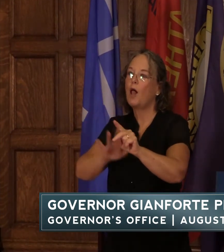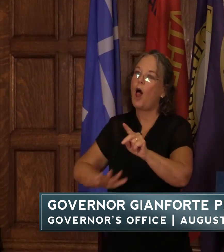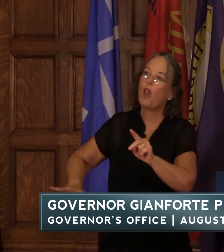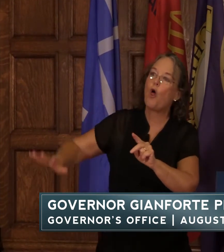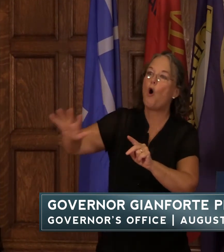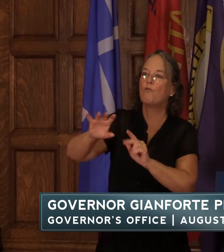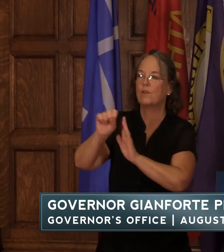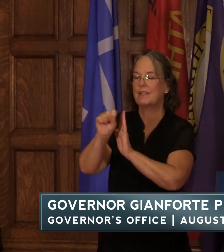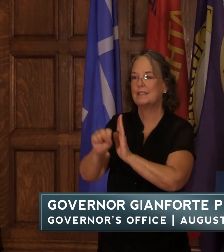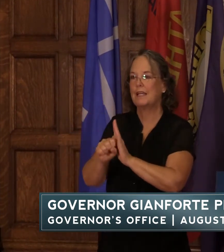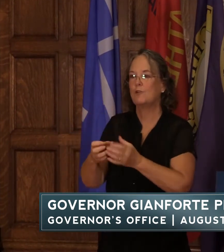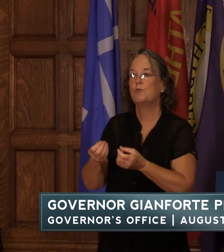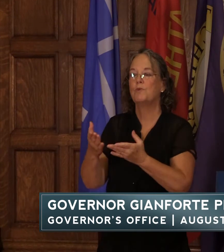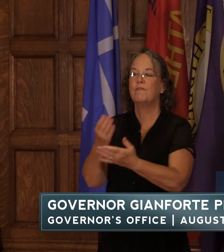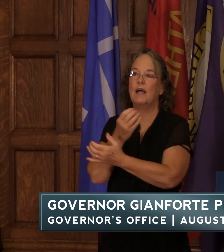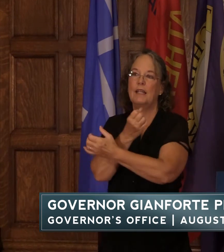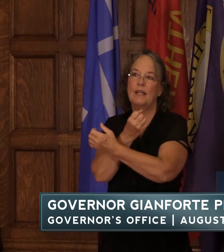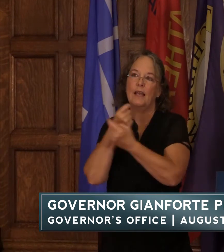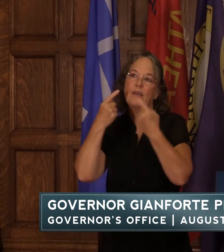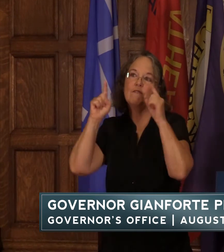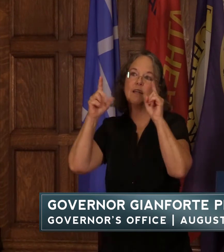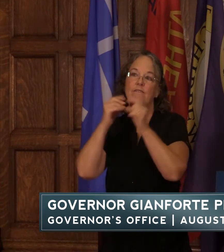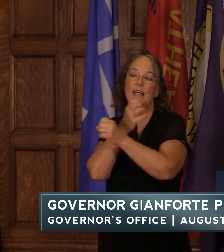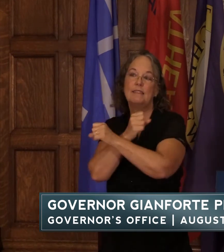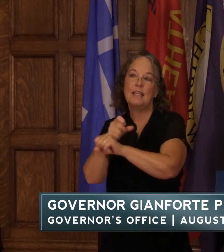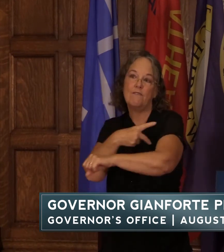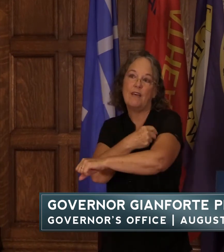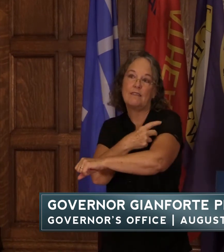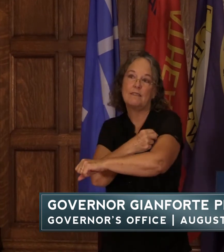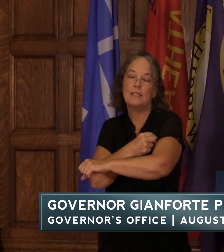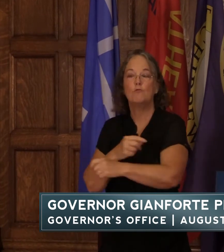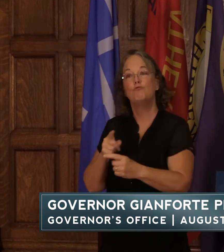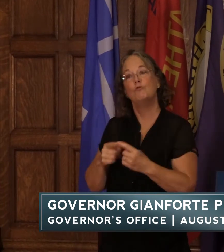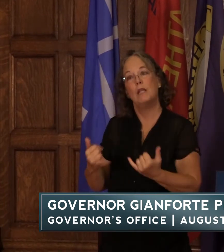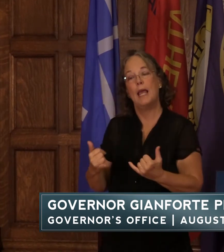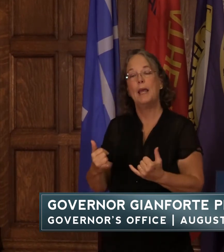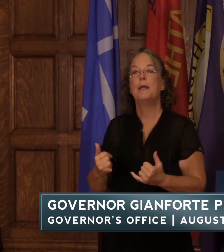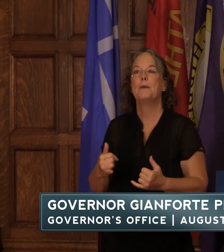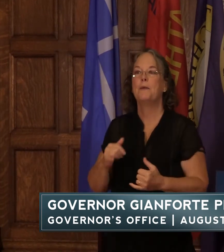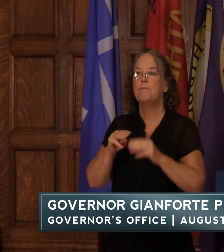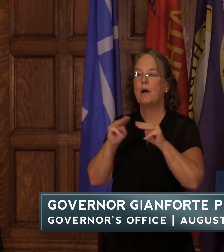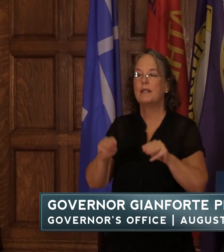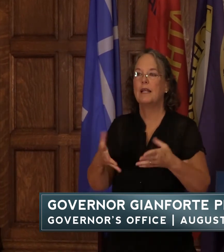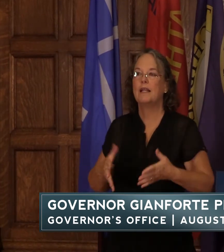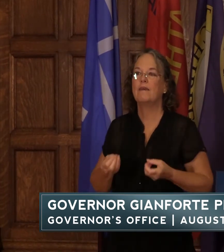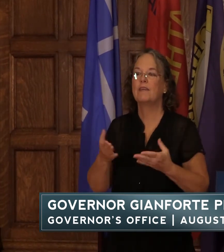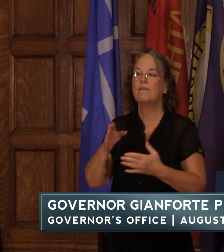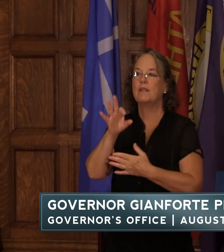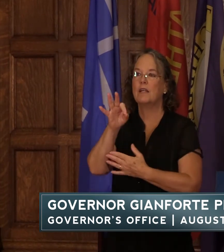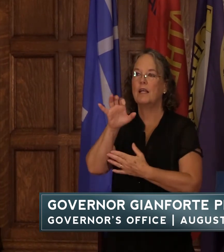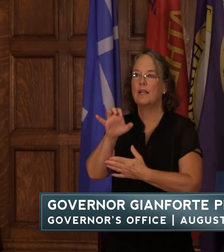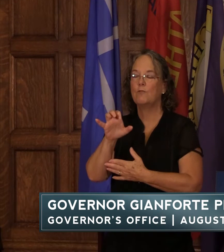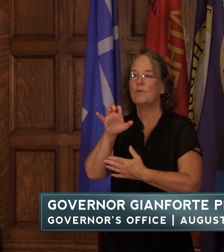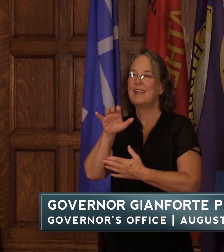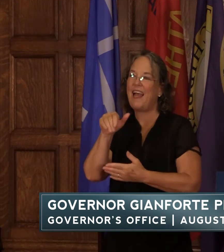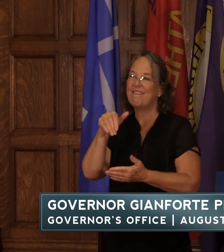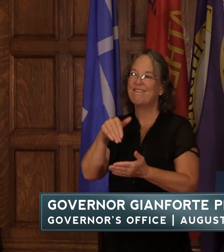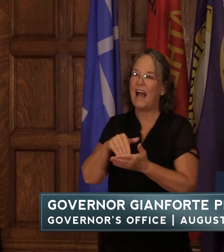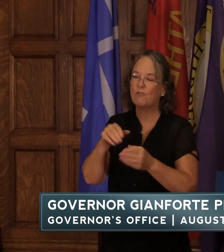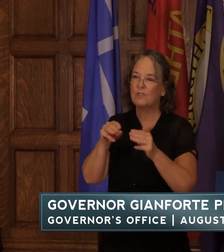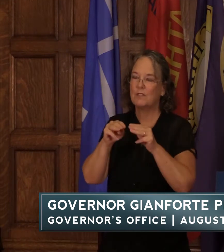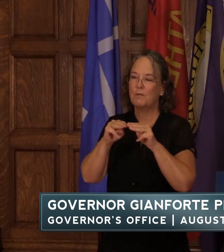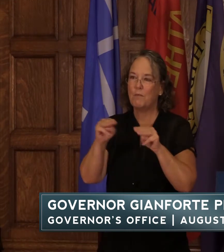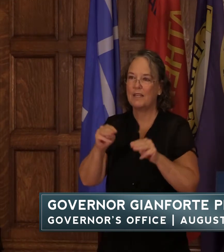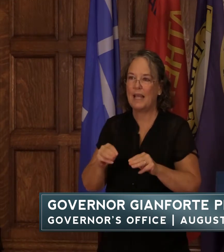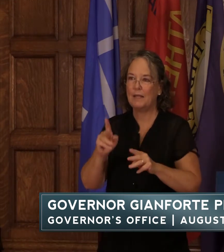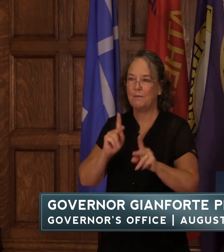provide effective and safe vaccines today montana has administered vaccines to over 900 000 individuals and has